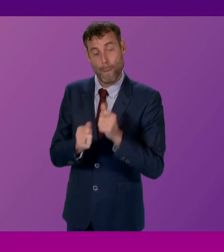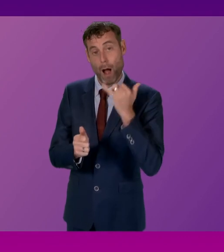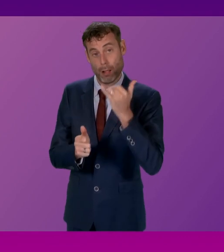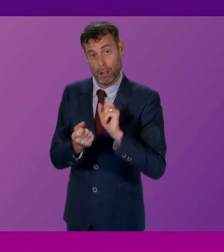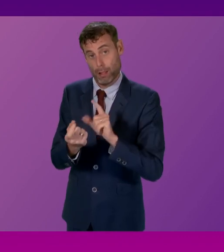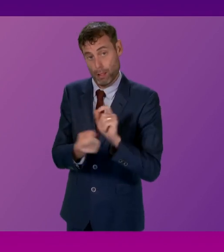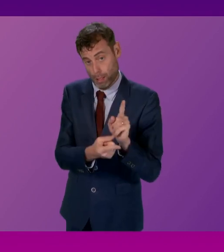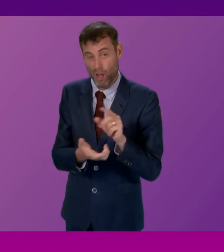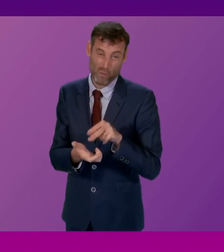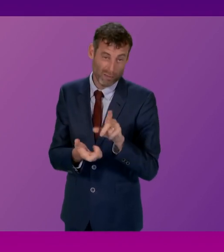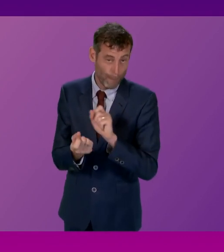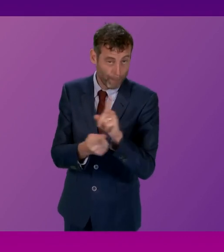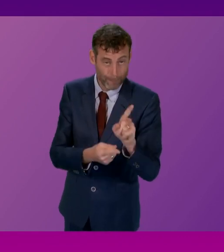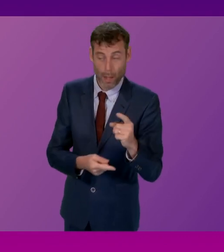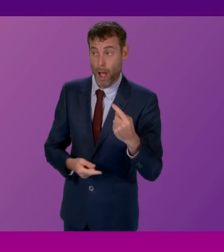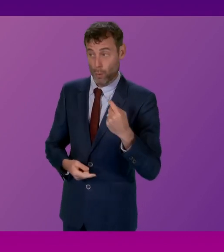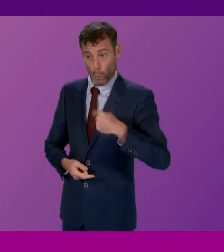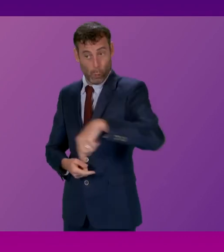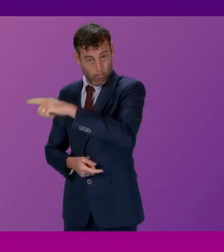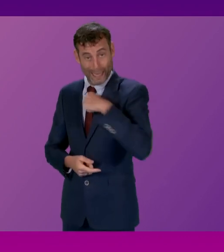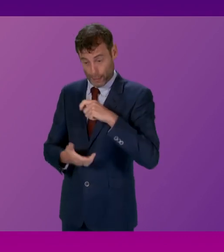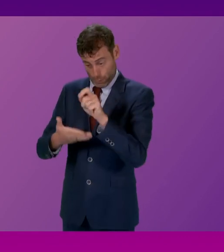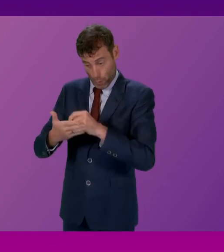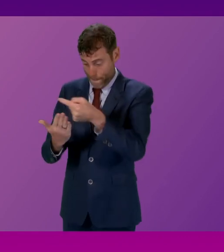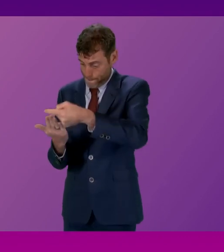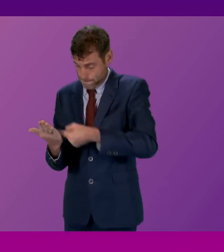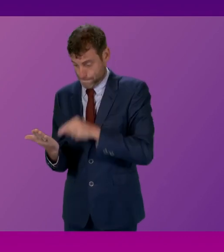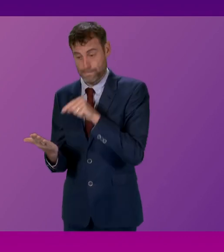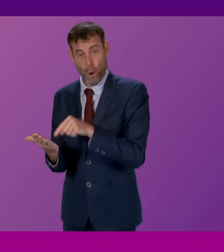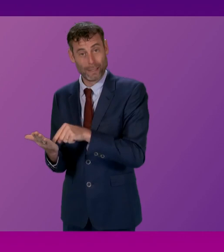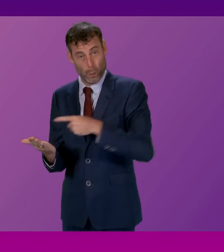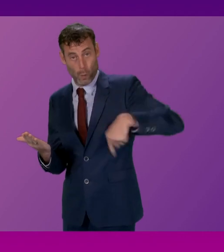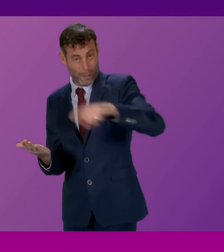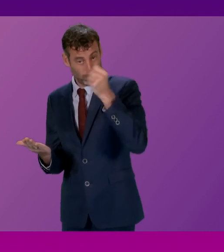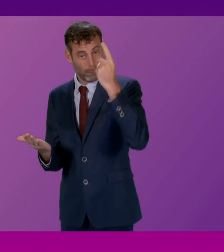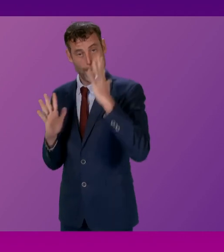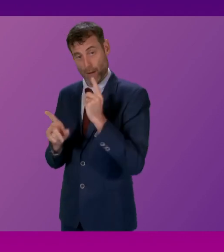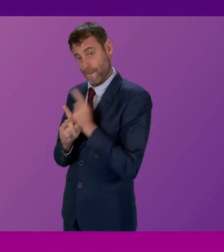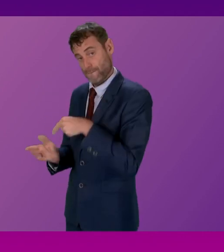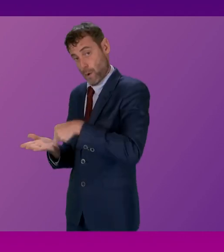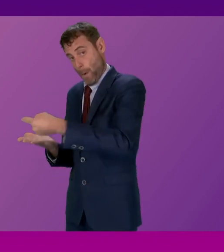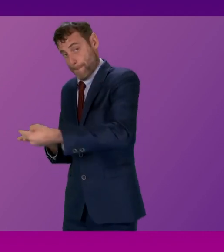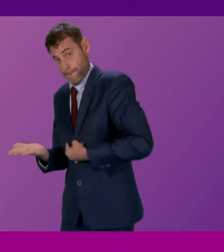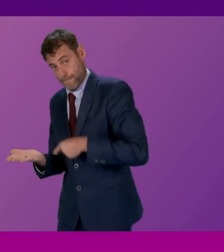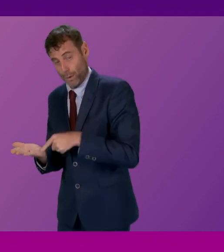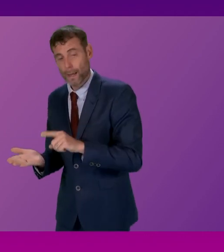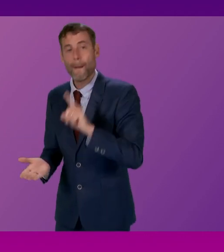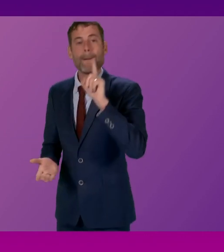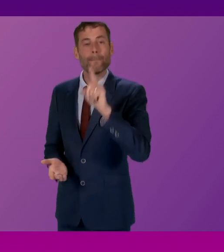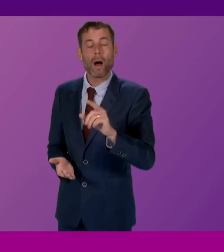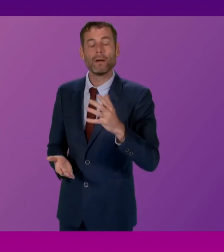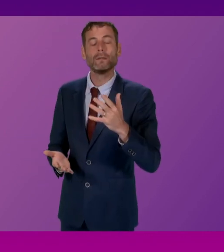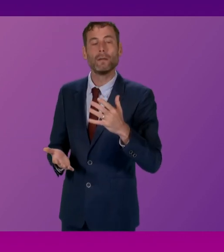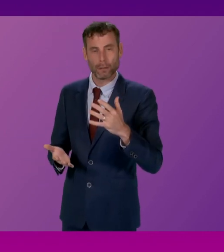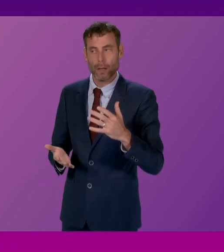of this chamber, of this parliament with. Now, what I'd also expect, of course, every single minister and government official to do, is to, of course,